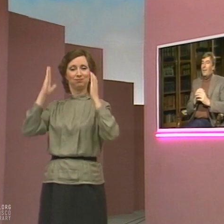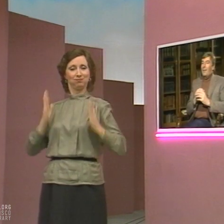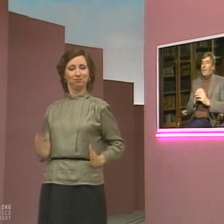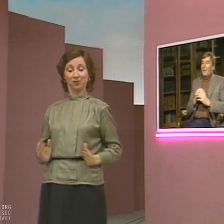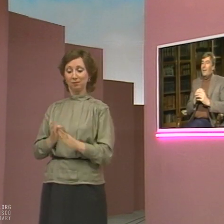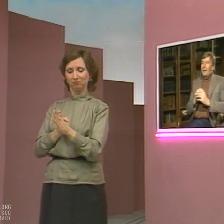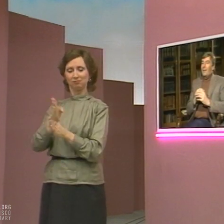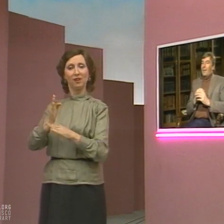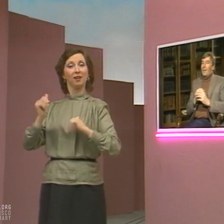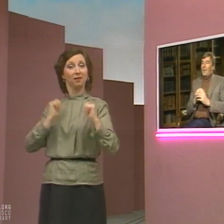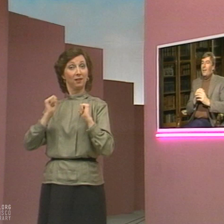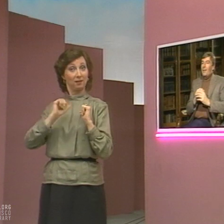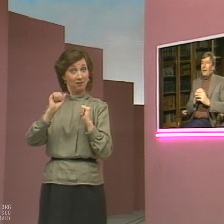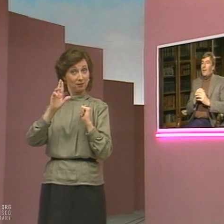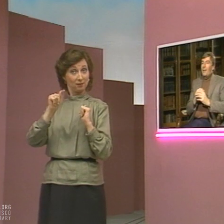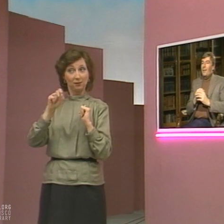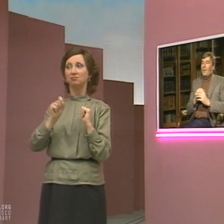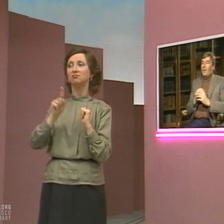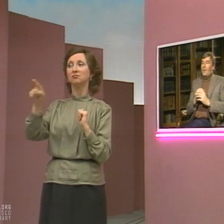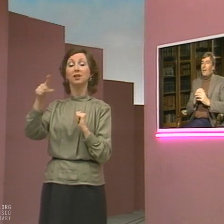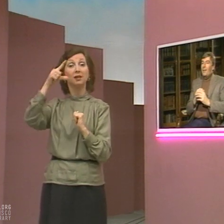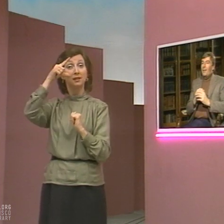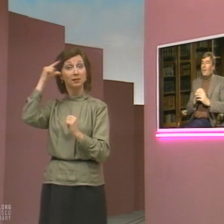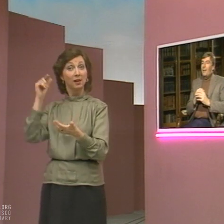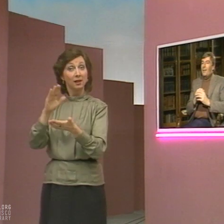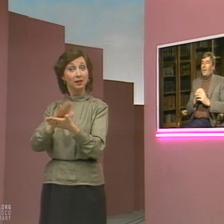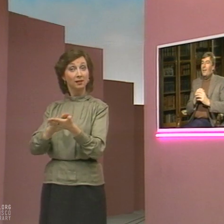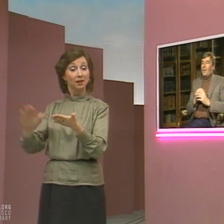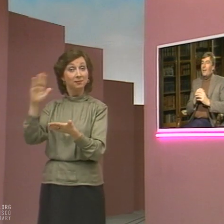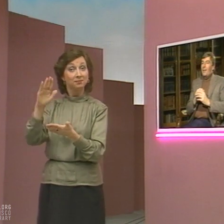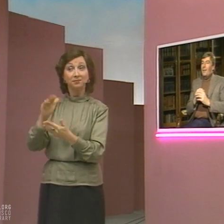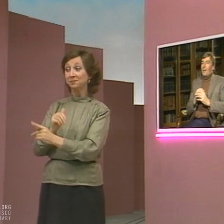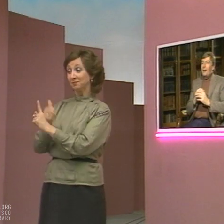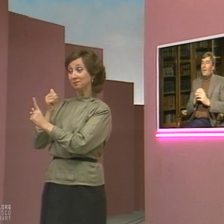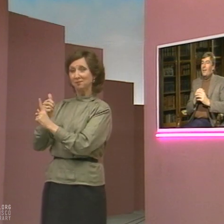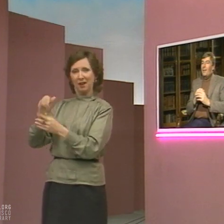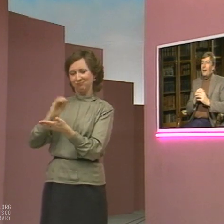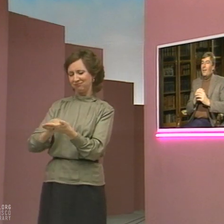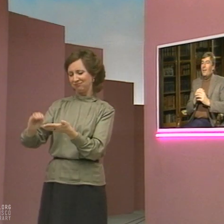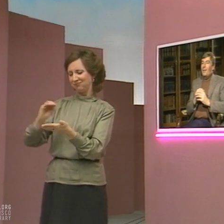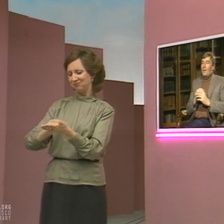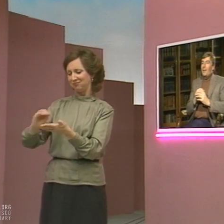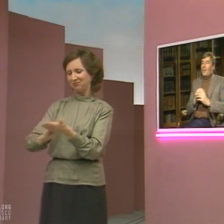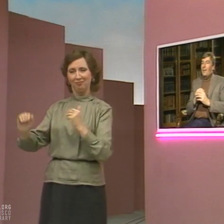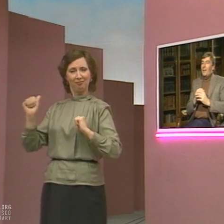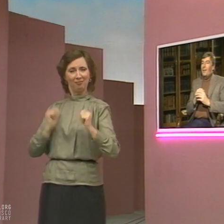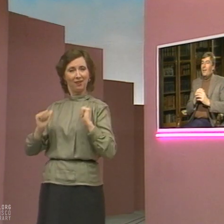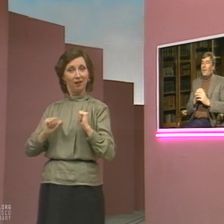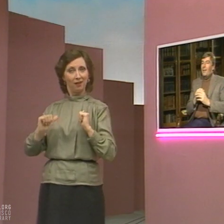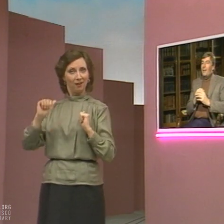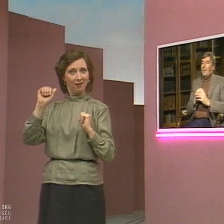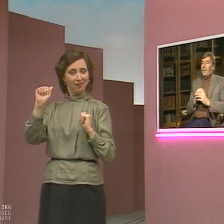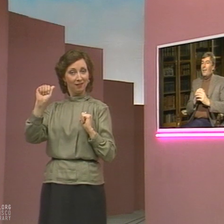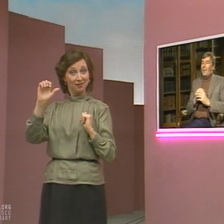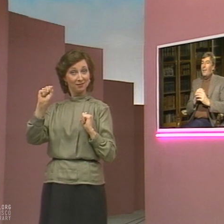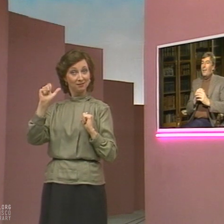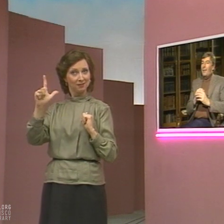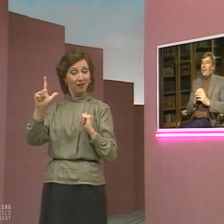arts at Gallaudet College, produced a sign language play. Entitled Sign Me,